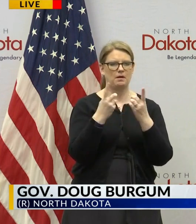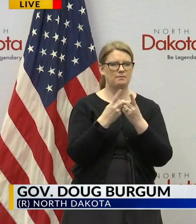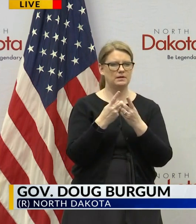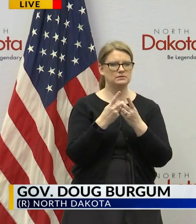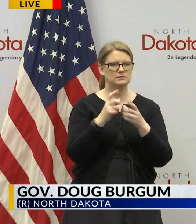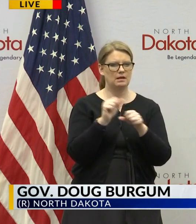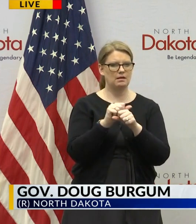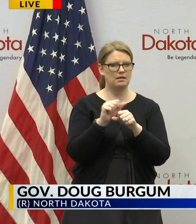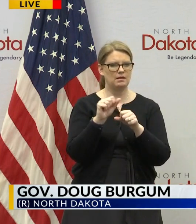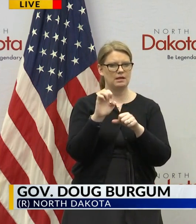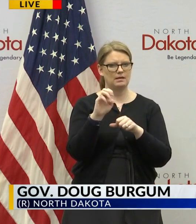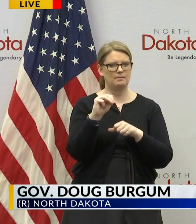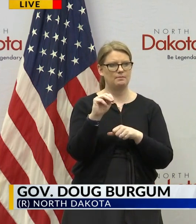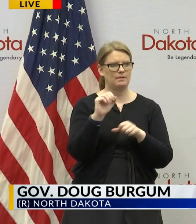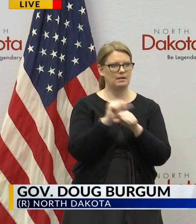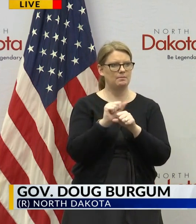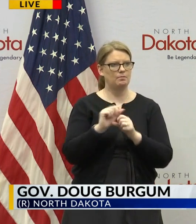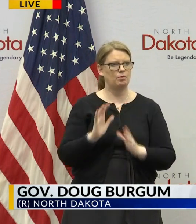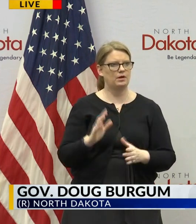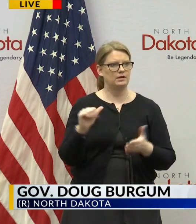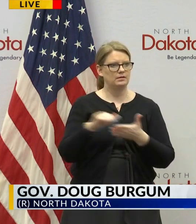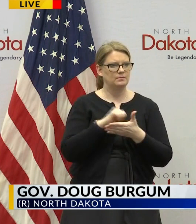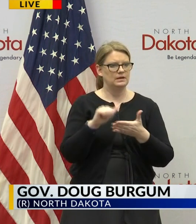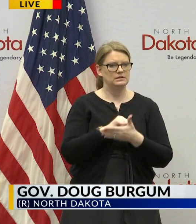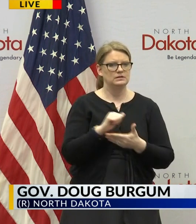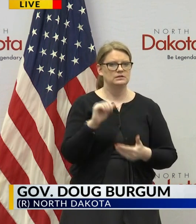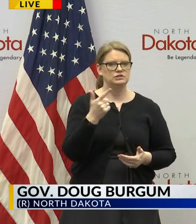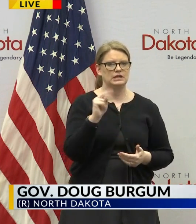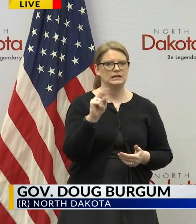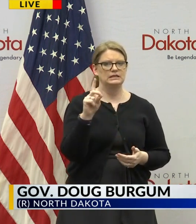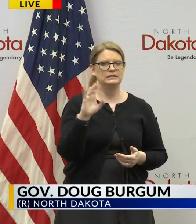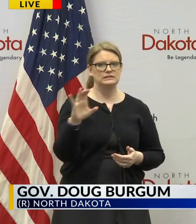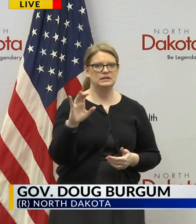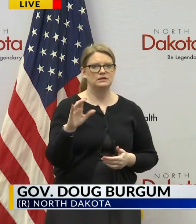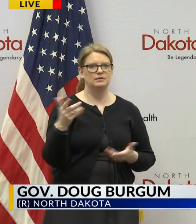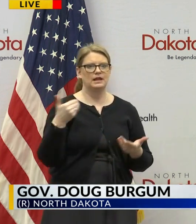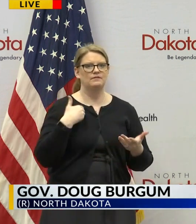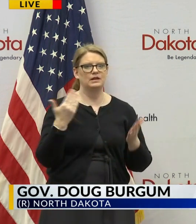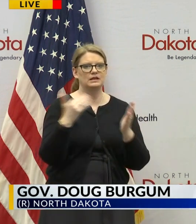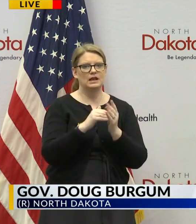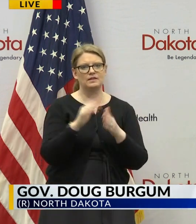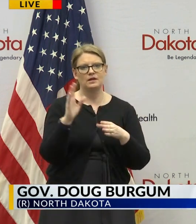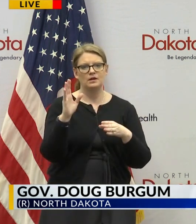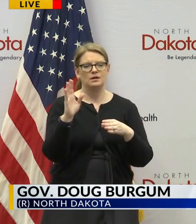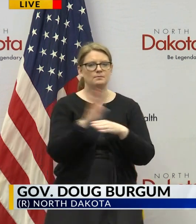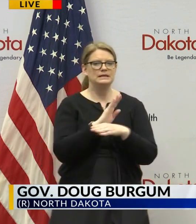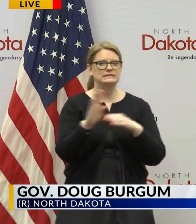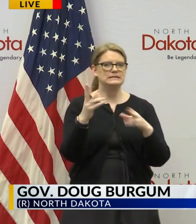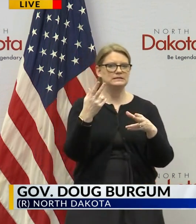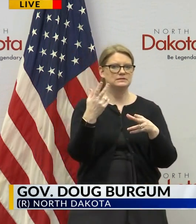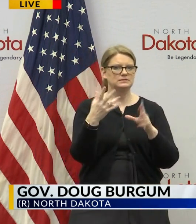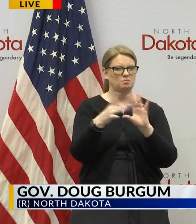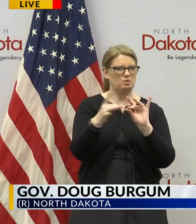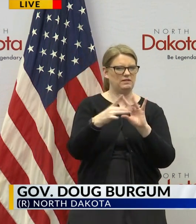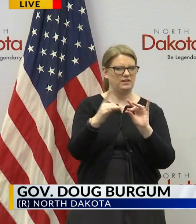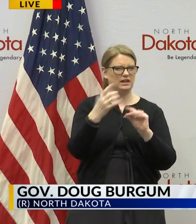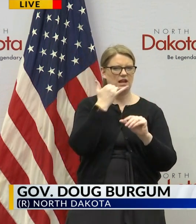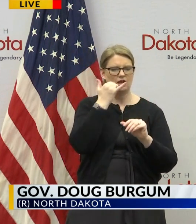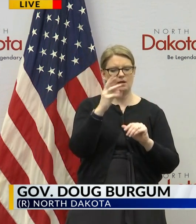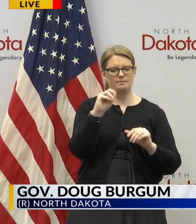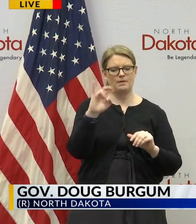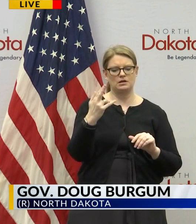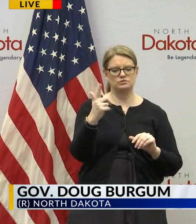and then Commerce Department and GNDC will be hosting another business briefing call next Thursday March